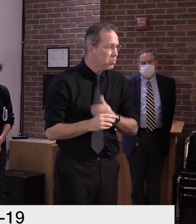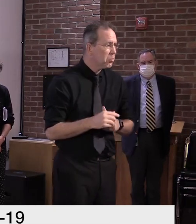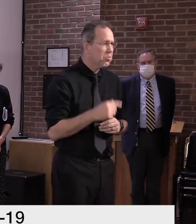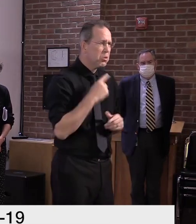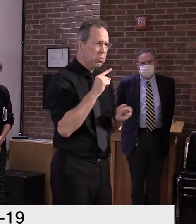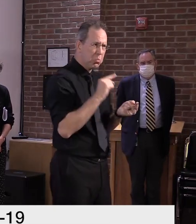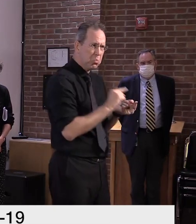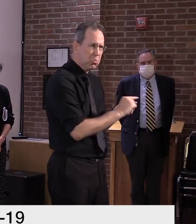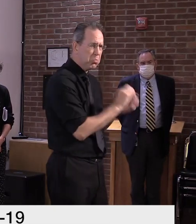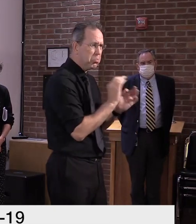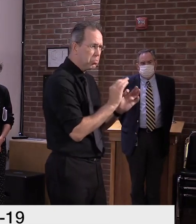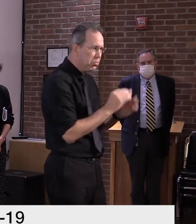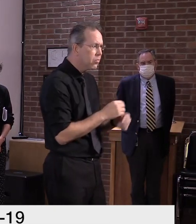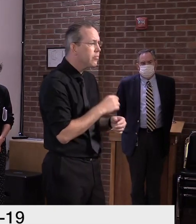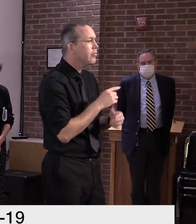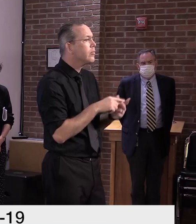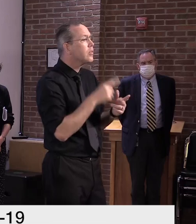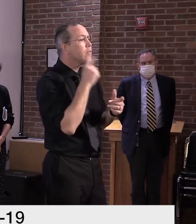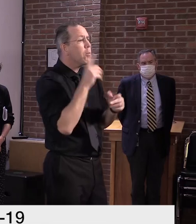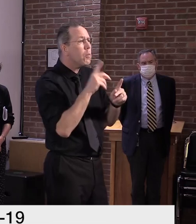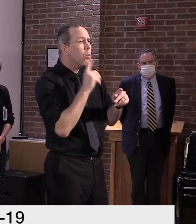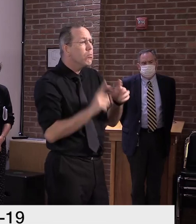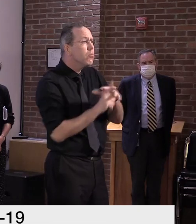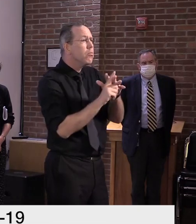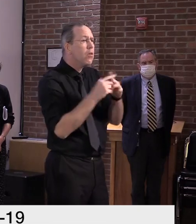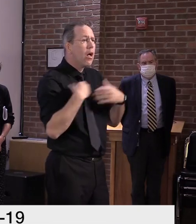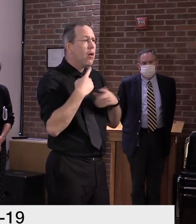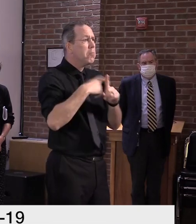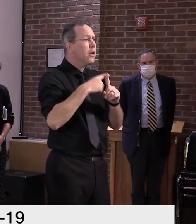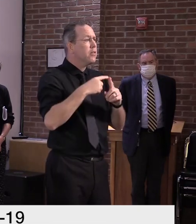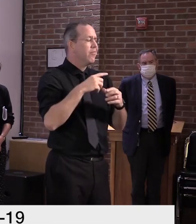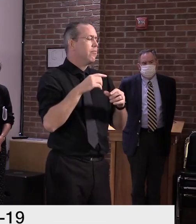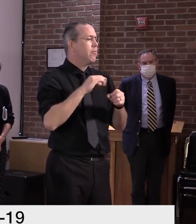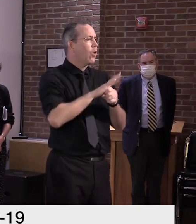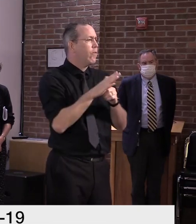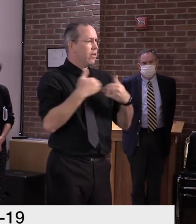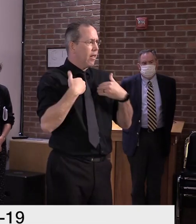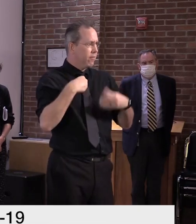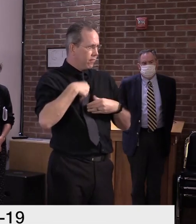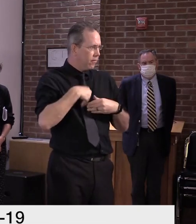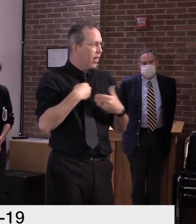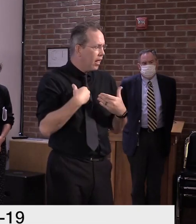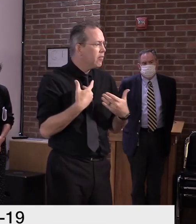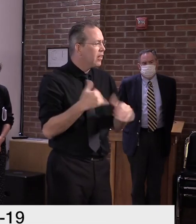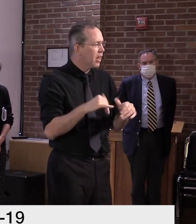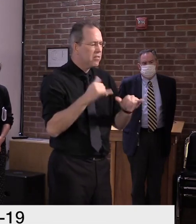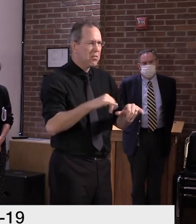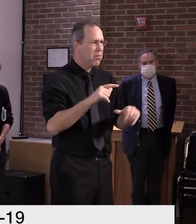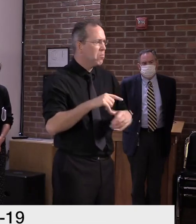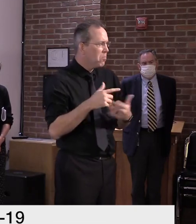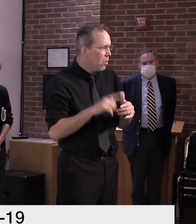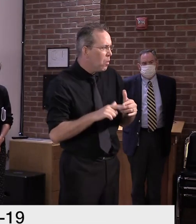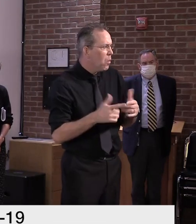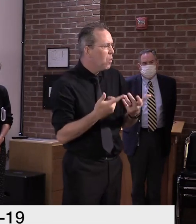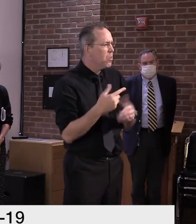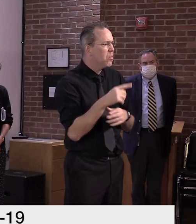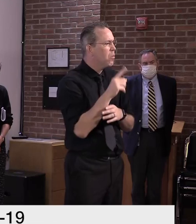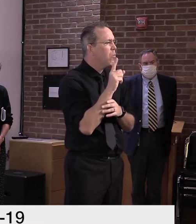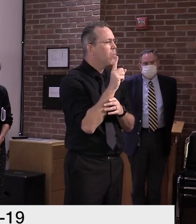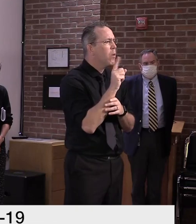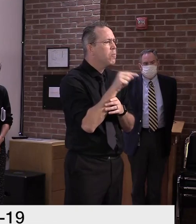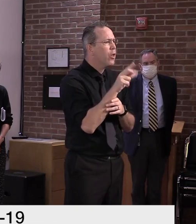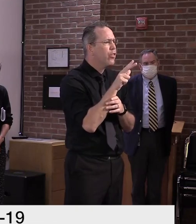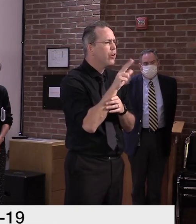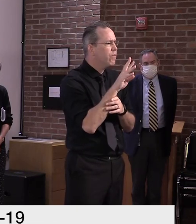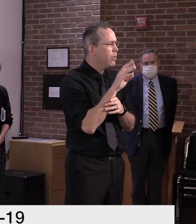test positivity, our rolling average is also under 1% this week. Again, safely below our 5% guardrail.